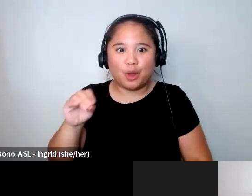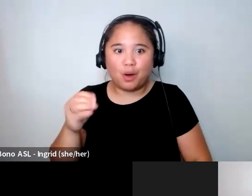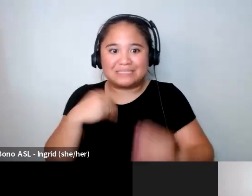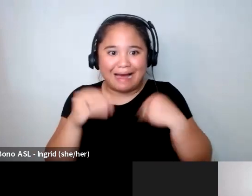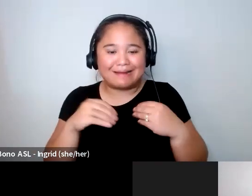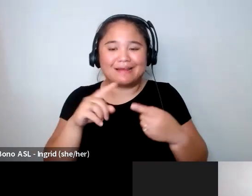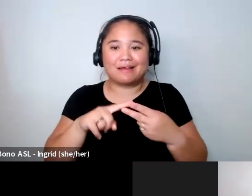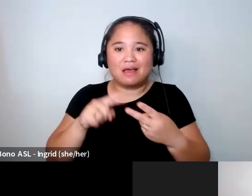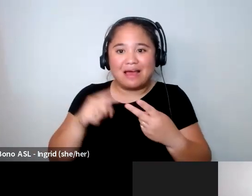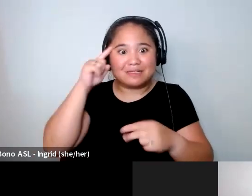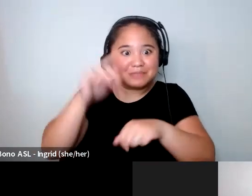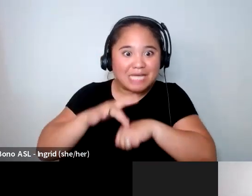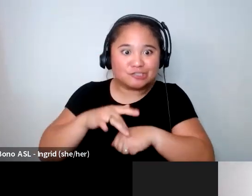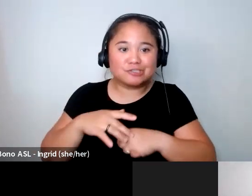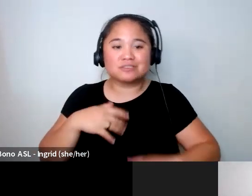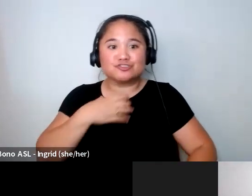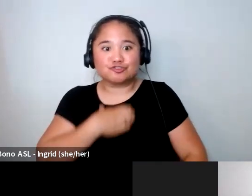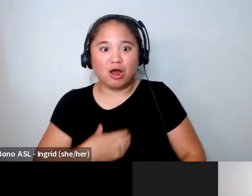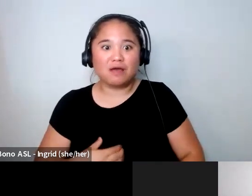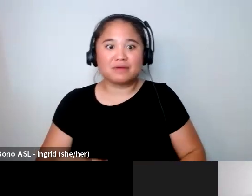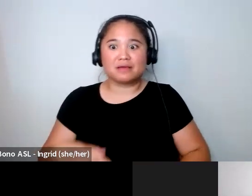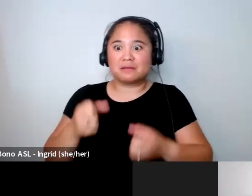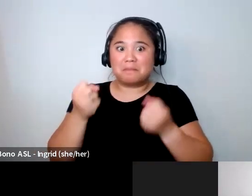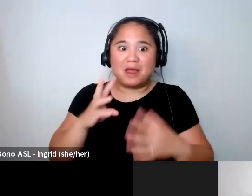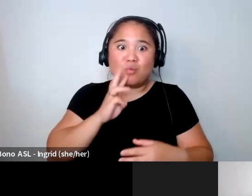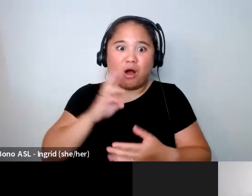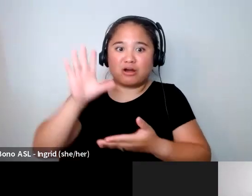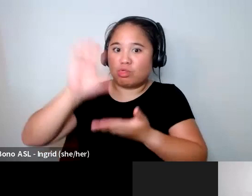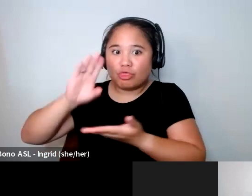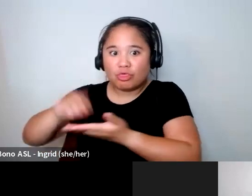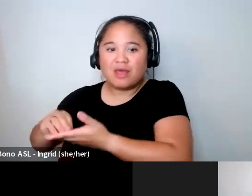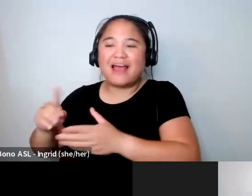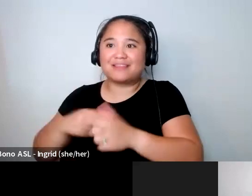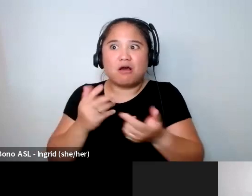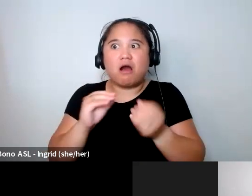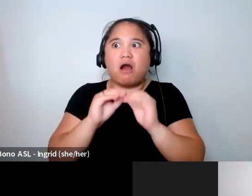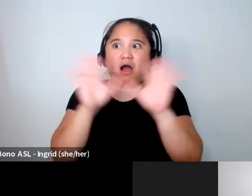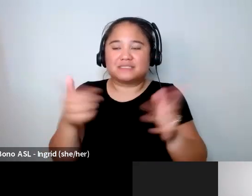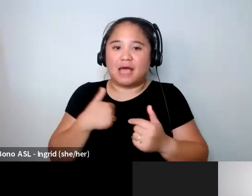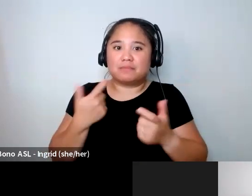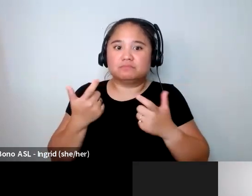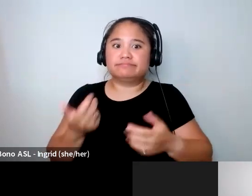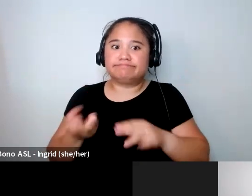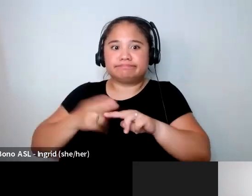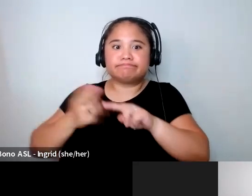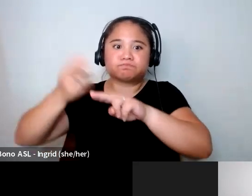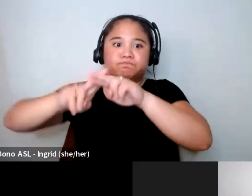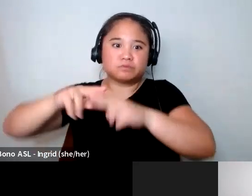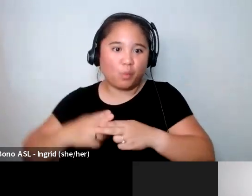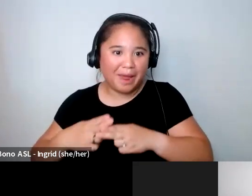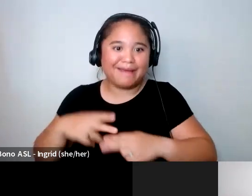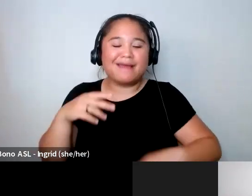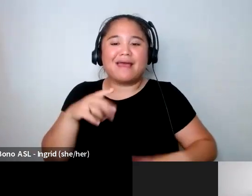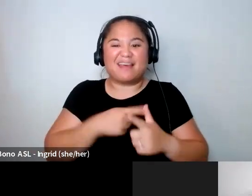like you know starving and drinking gallons of water and all that other and then obviously getting fatter and fatter and then getting to a point where it was like